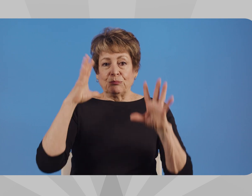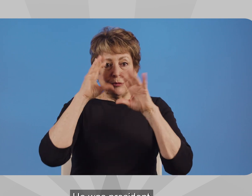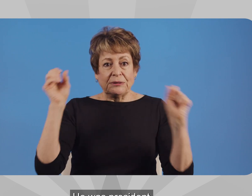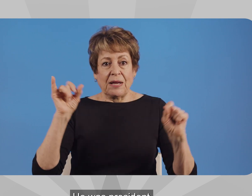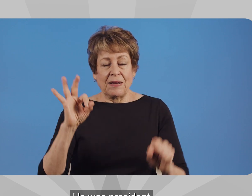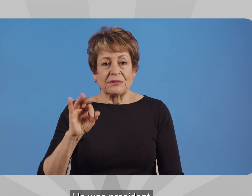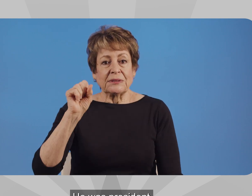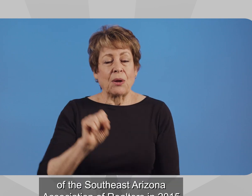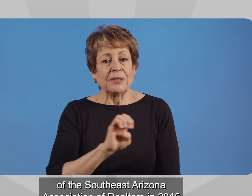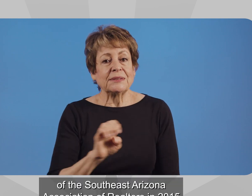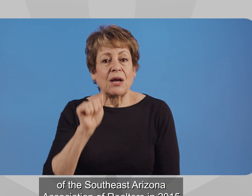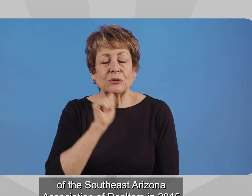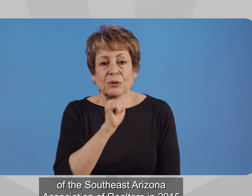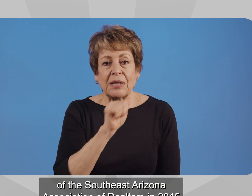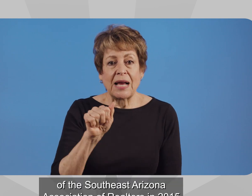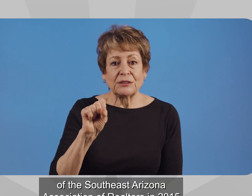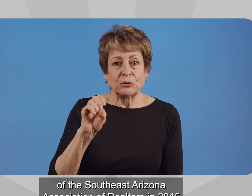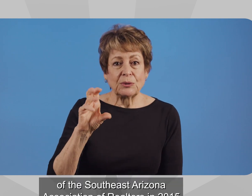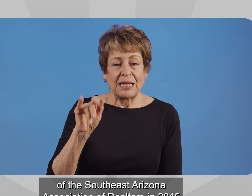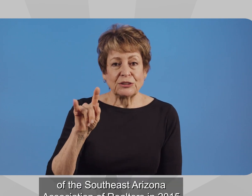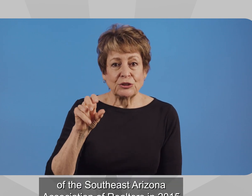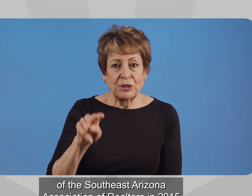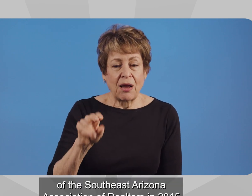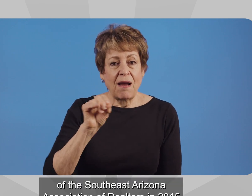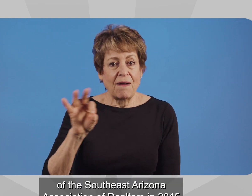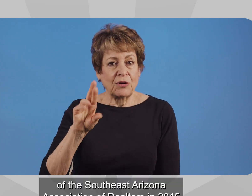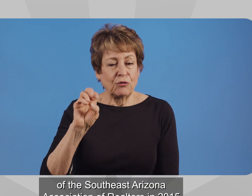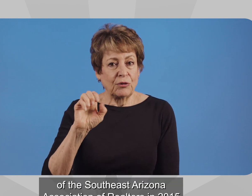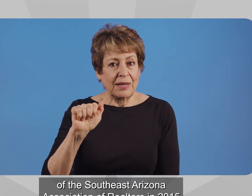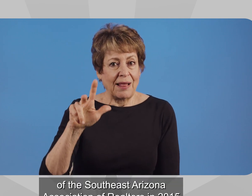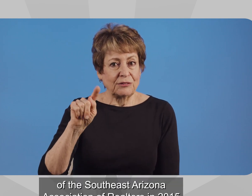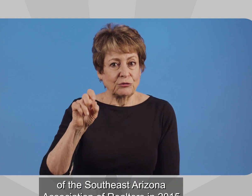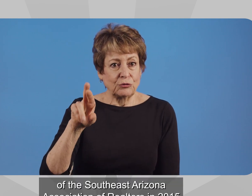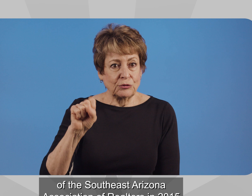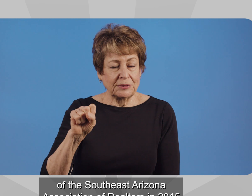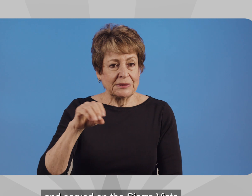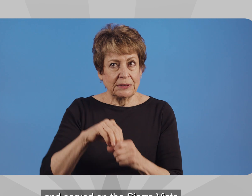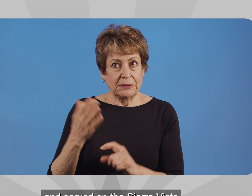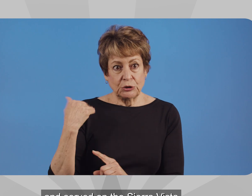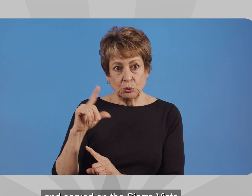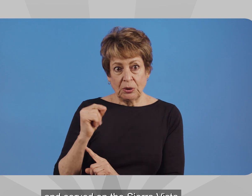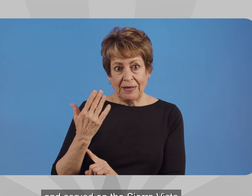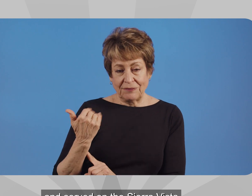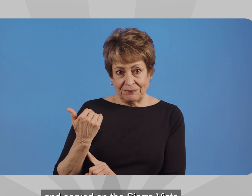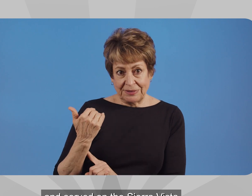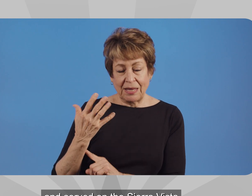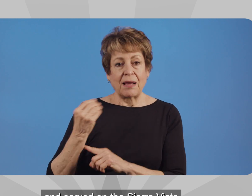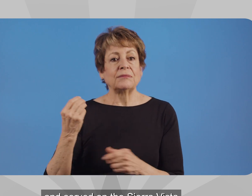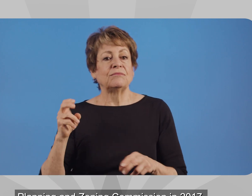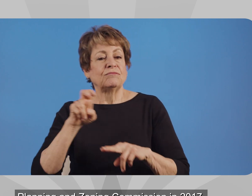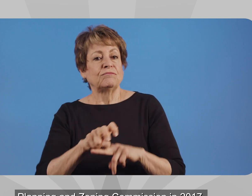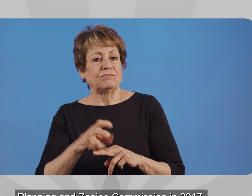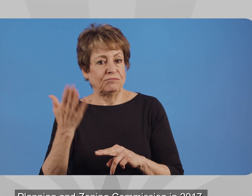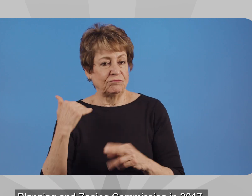He was president of the Southeast Arizona Association of Realtors in 2015 and served on the Sierra